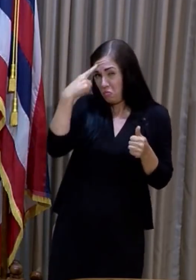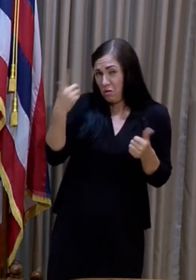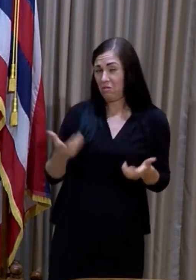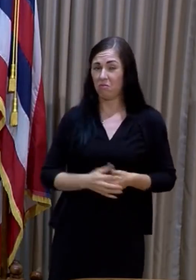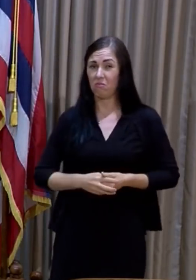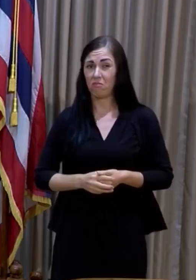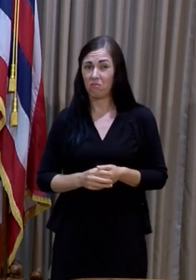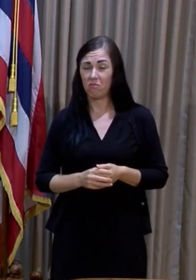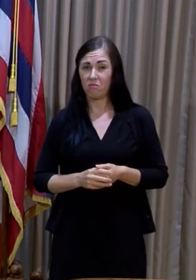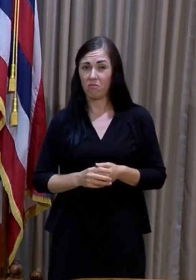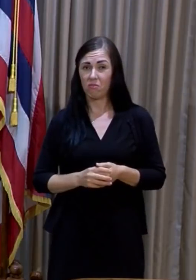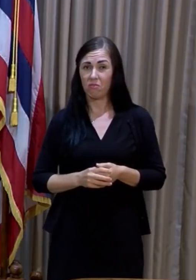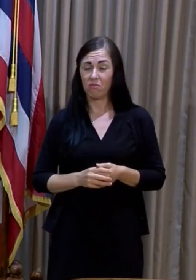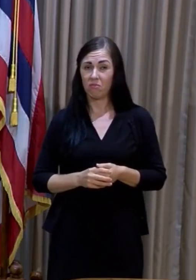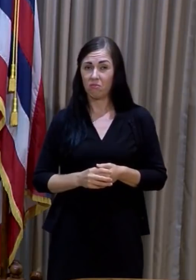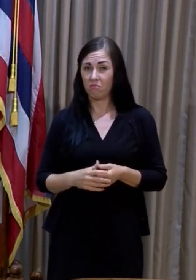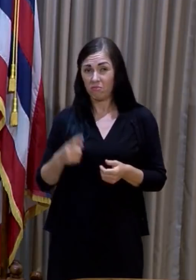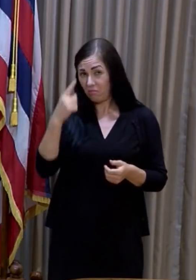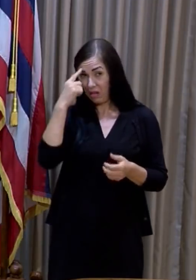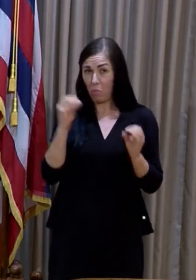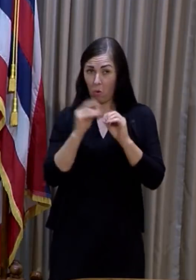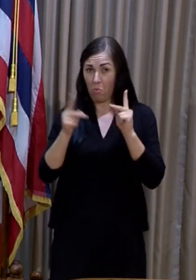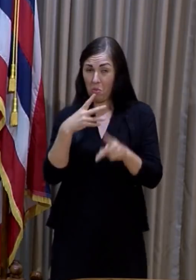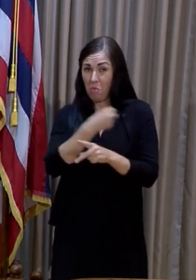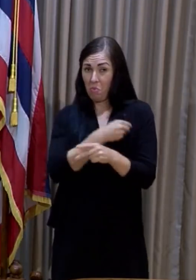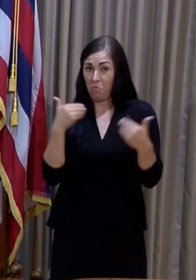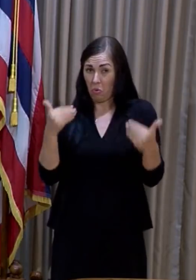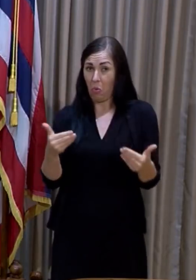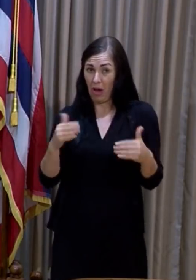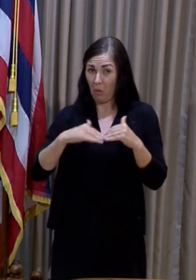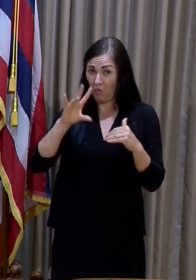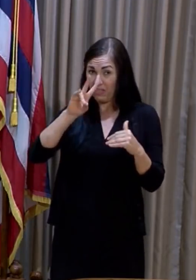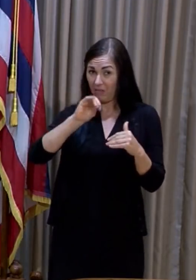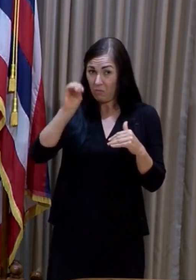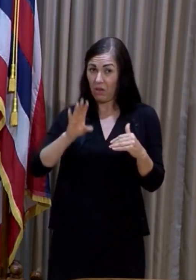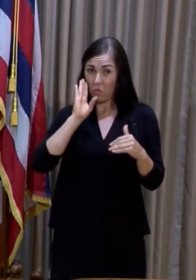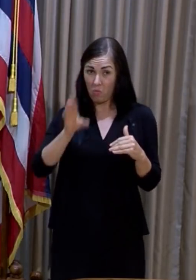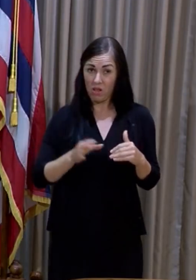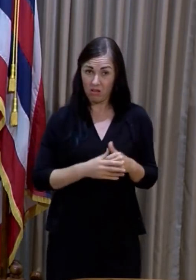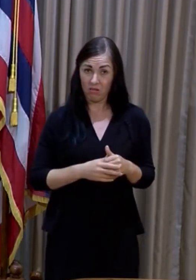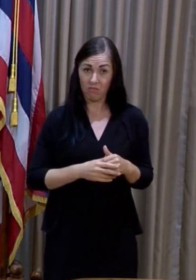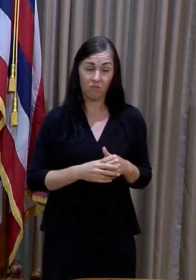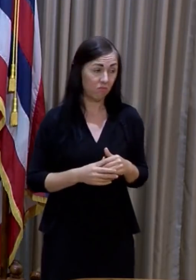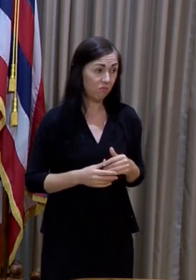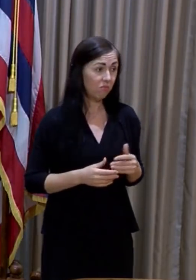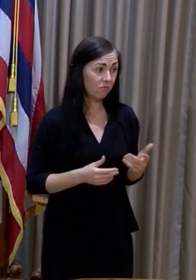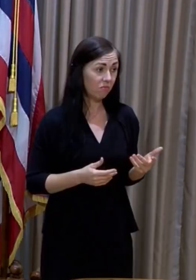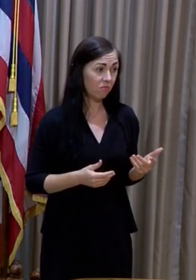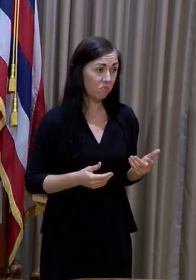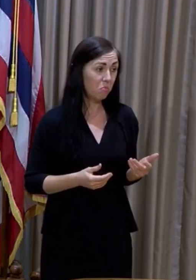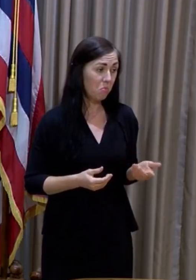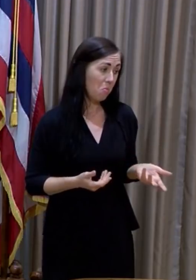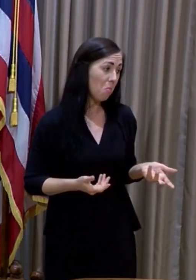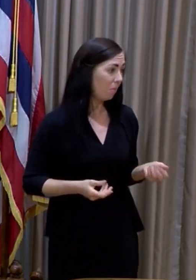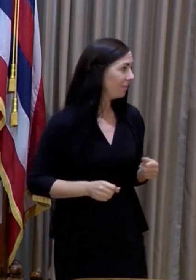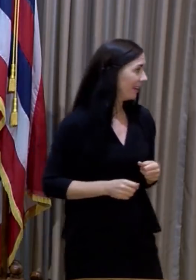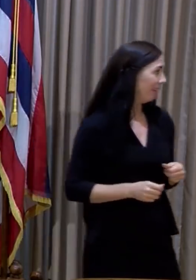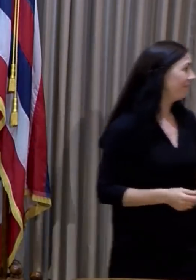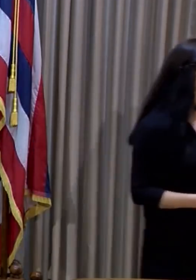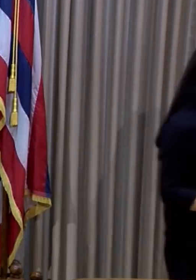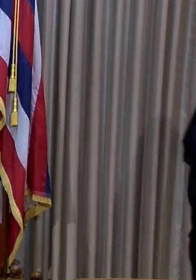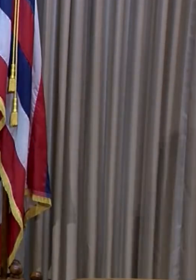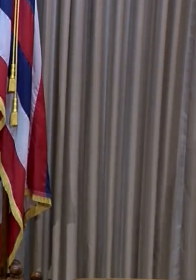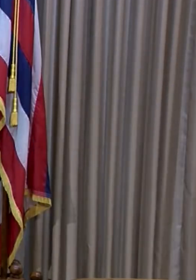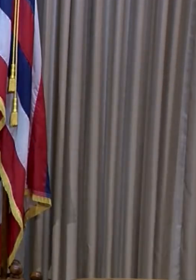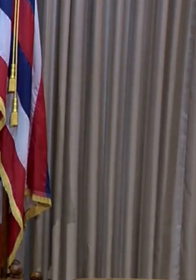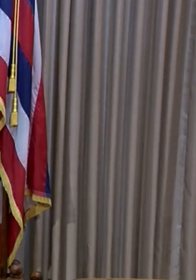vaccinated people will jump significantly beyond the 70 percent level? Just a couple of things. And, you know, on the